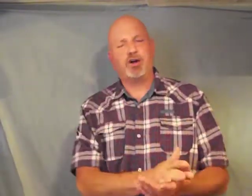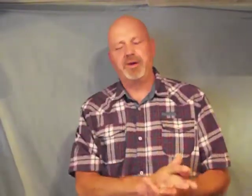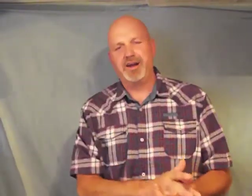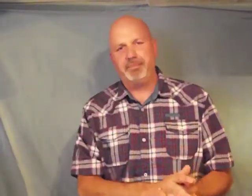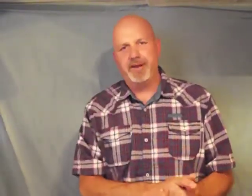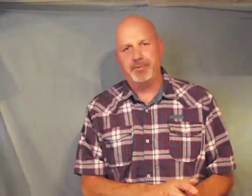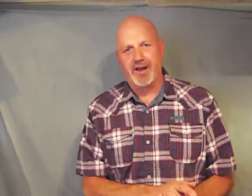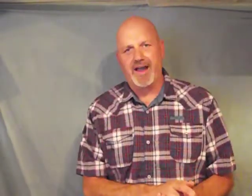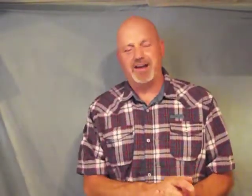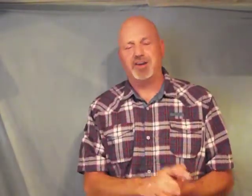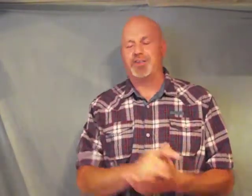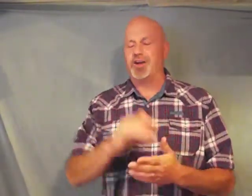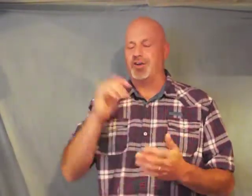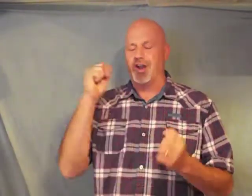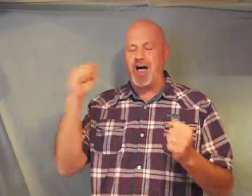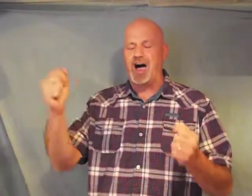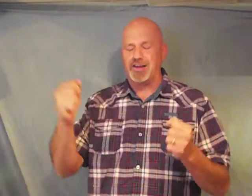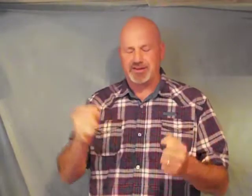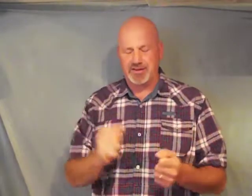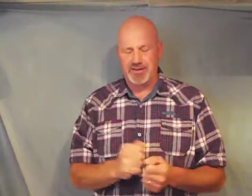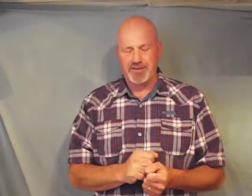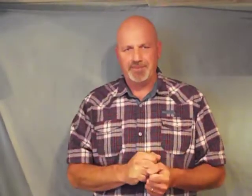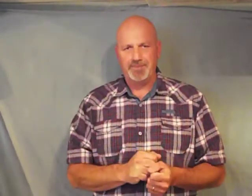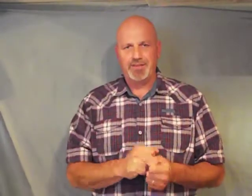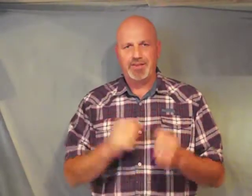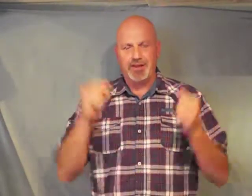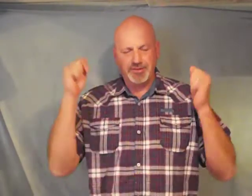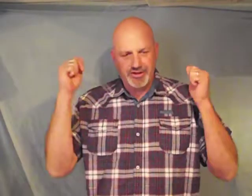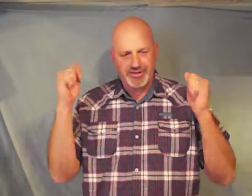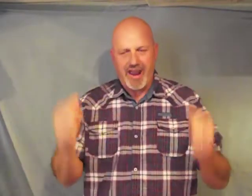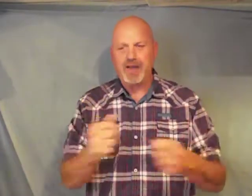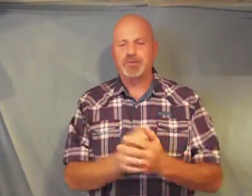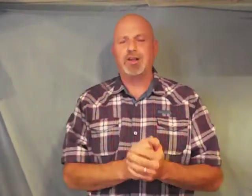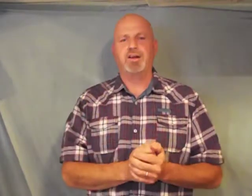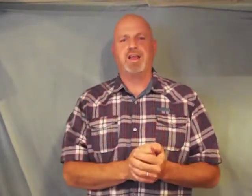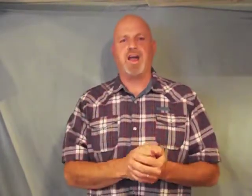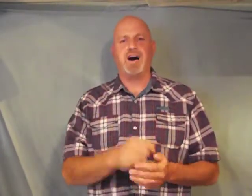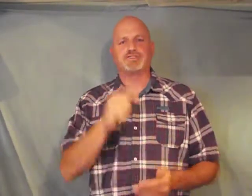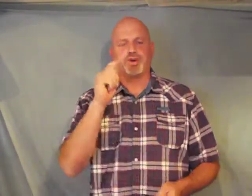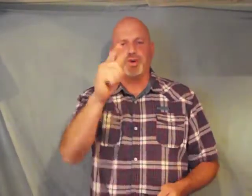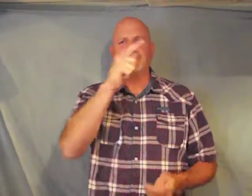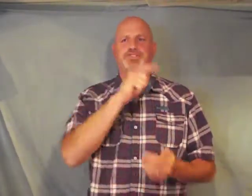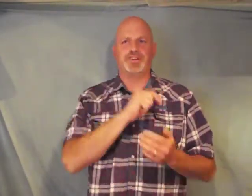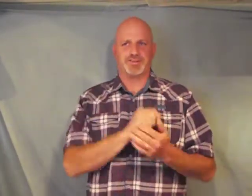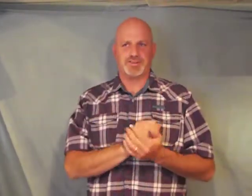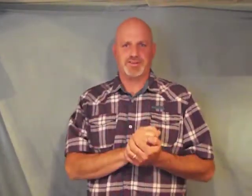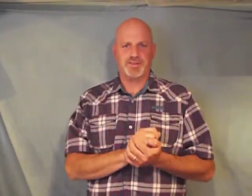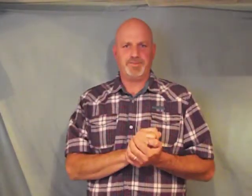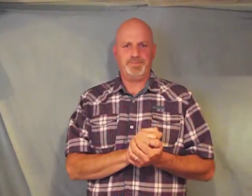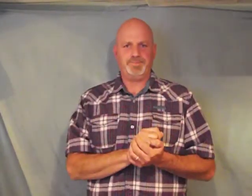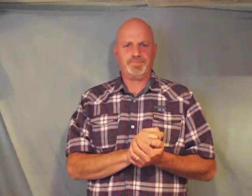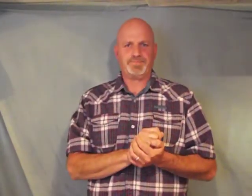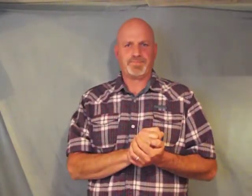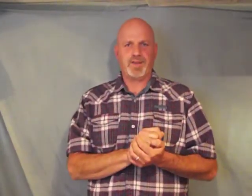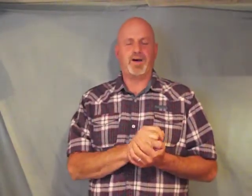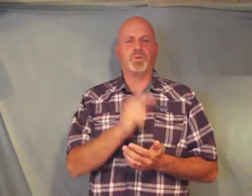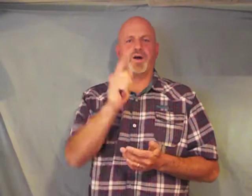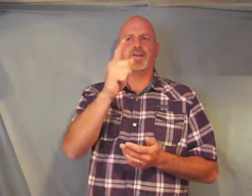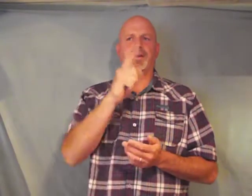many people out here that are lost they're just absolutely lost Christians on where their